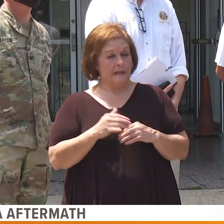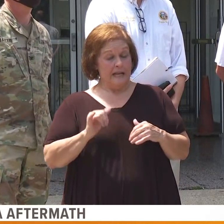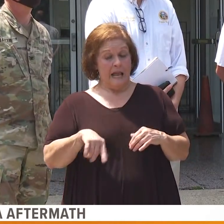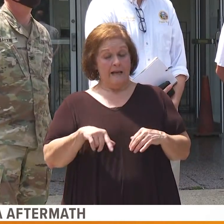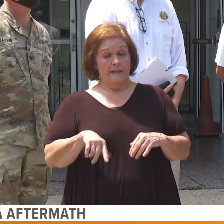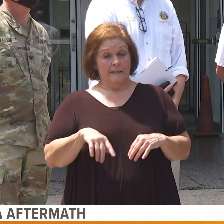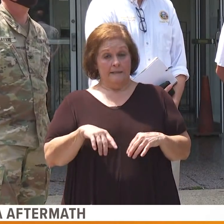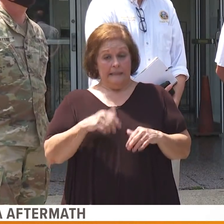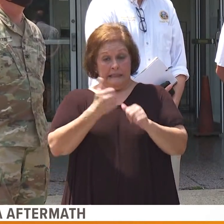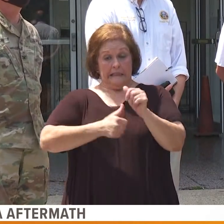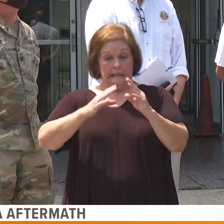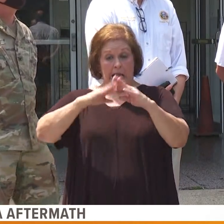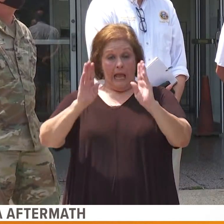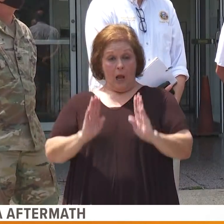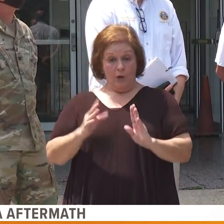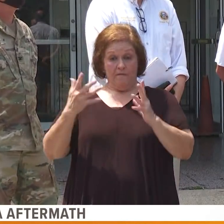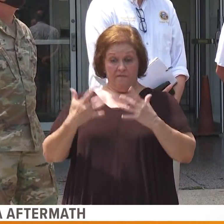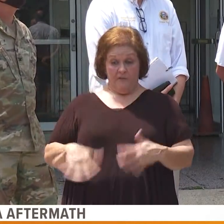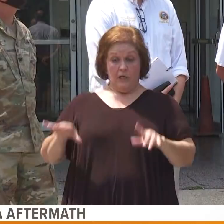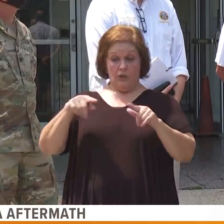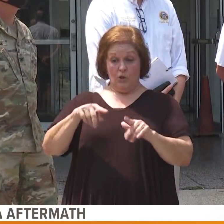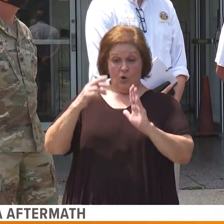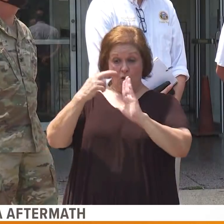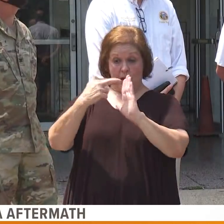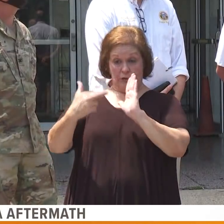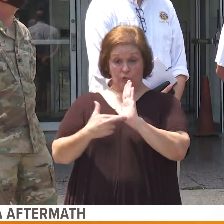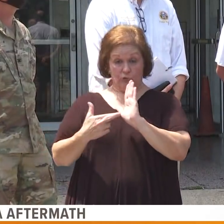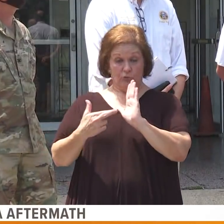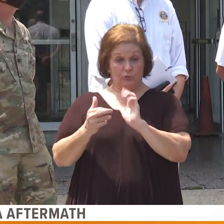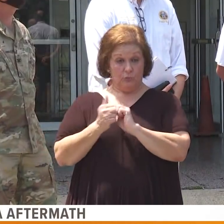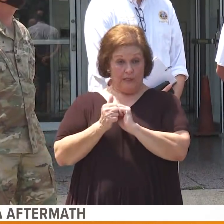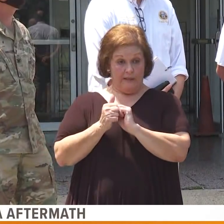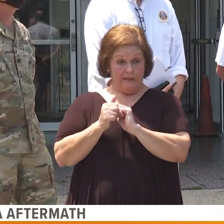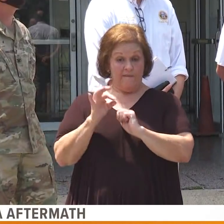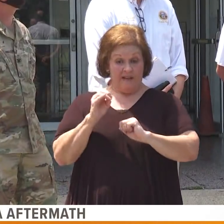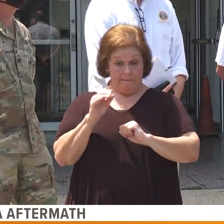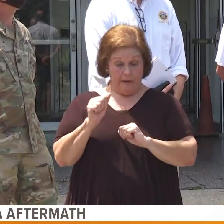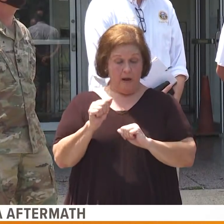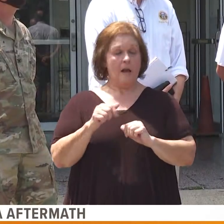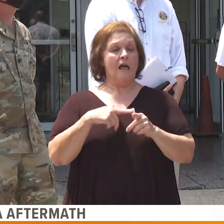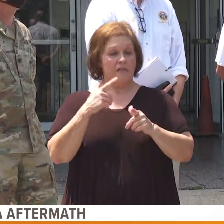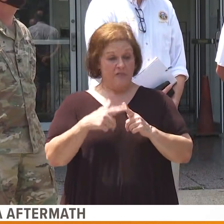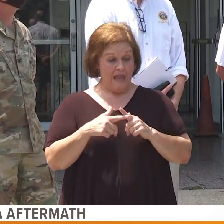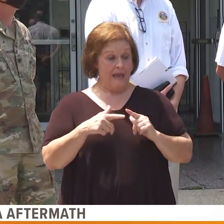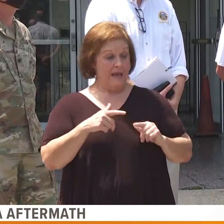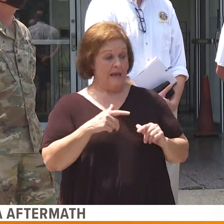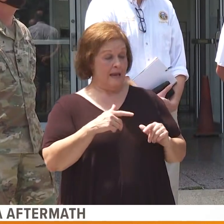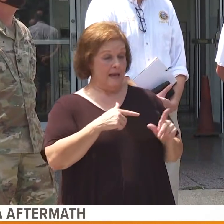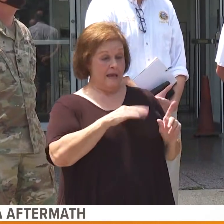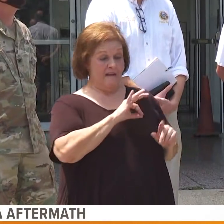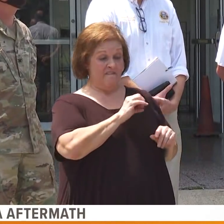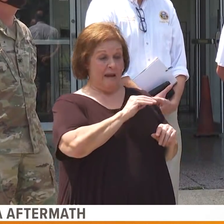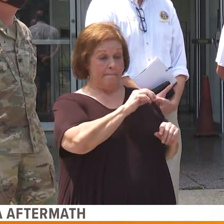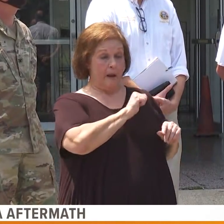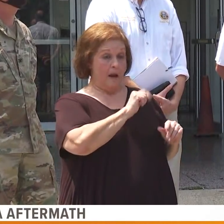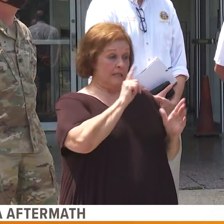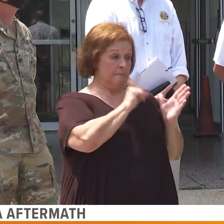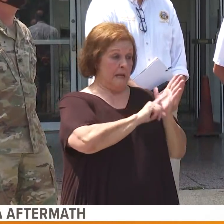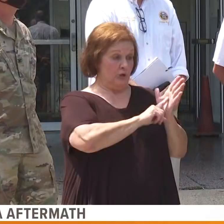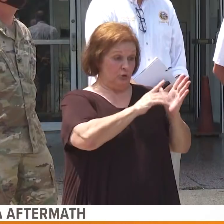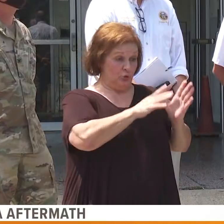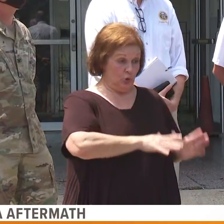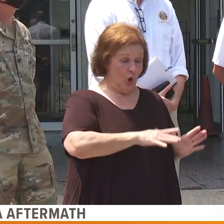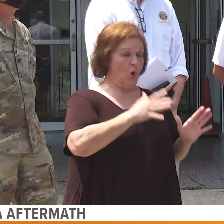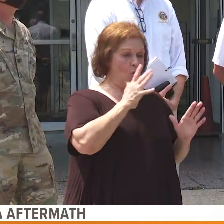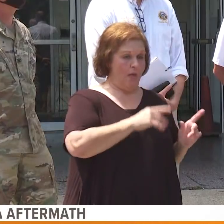household registers is they will be contacted by a inspector, a FEMA inspector, to